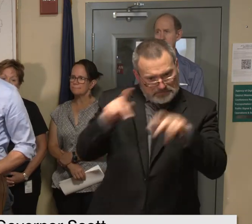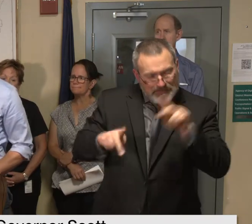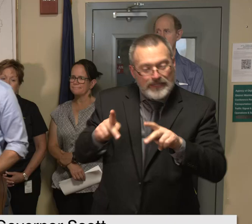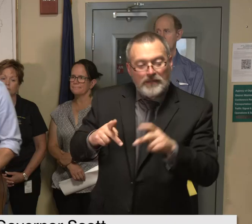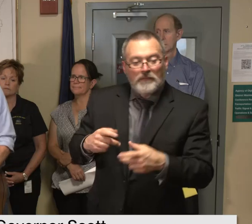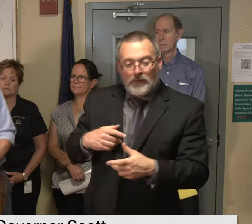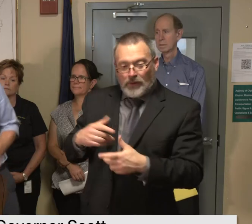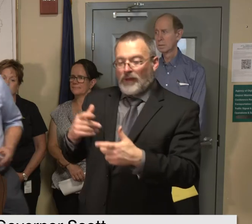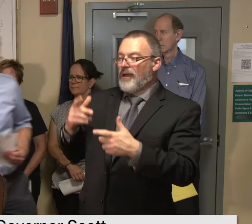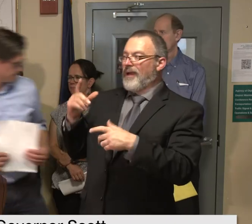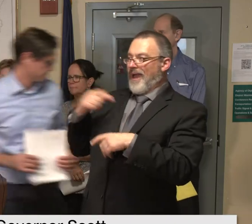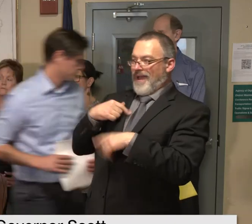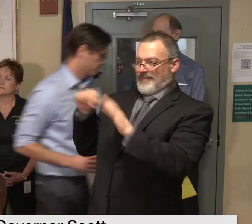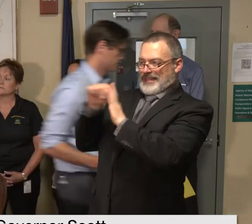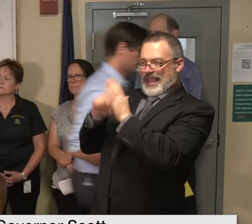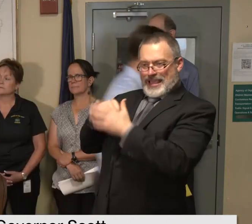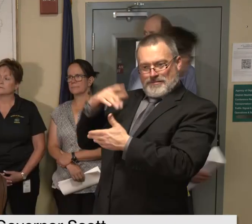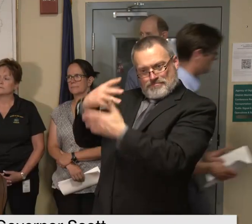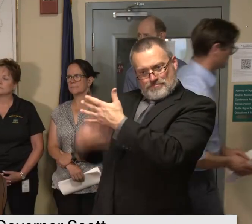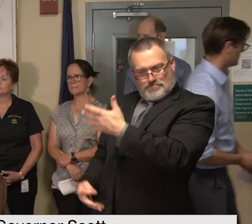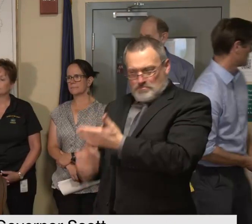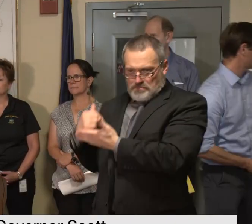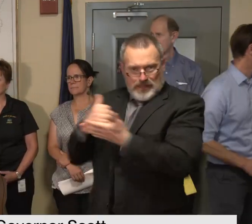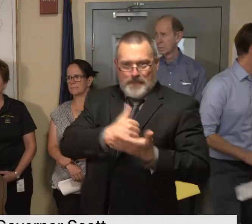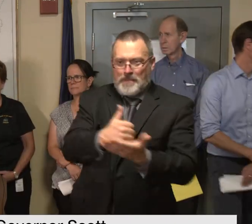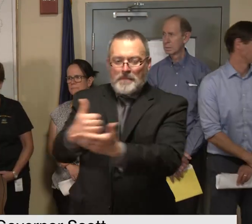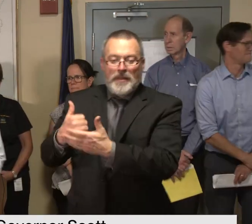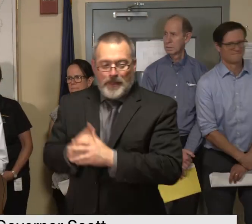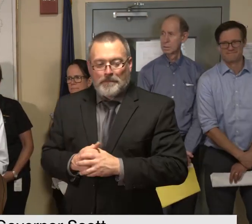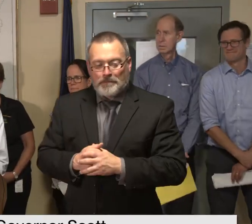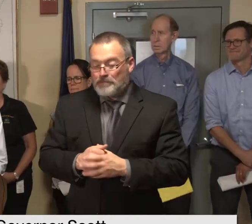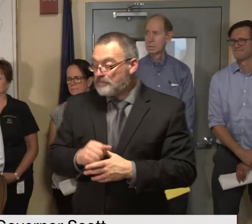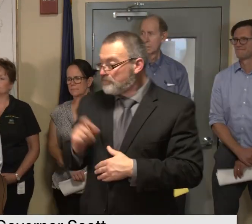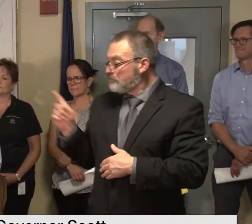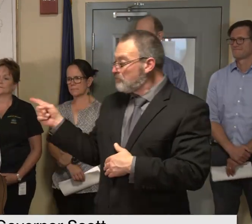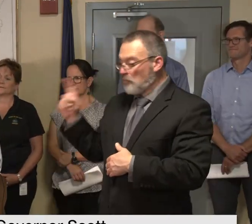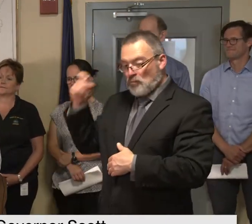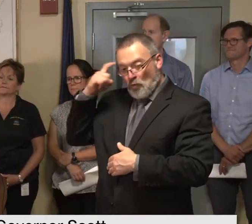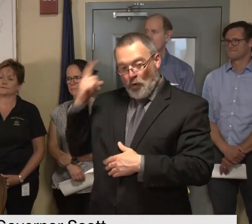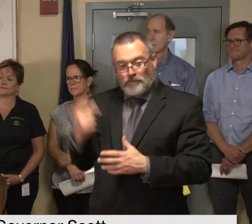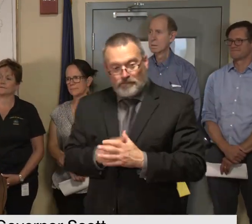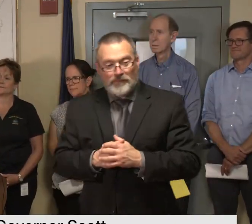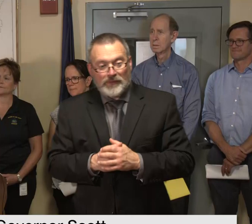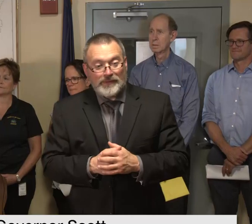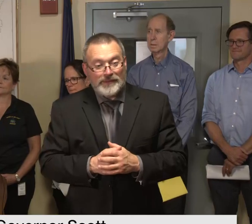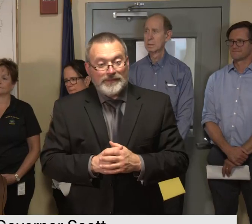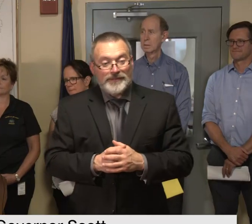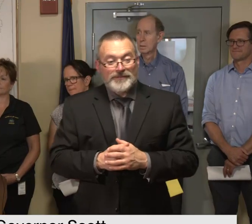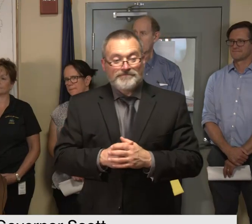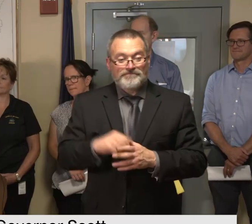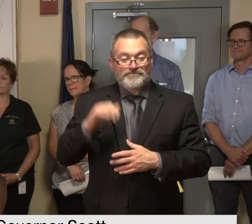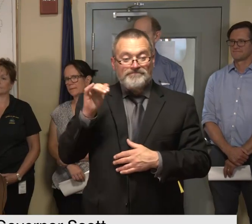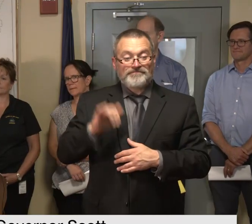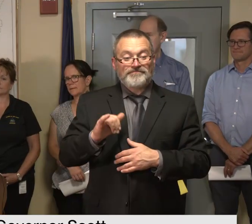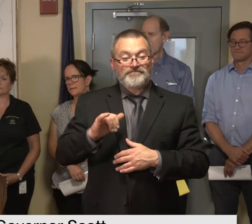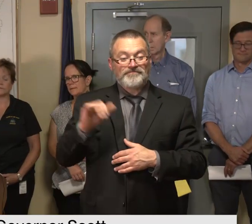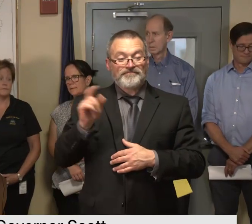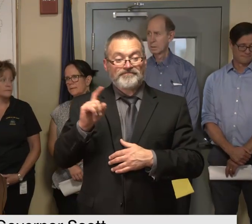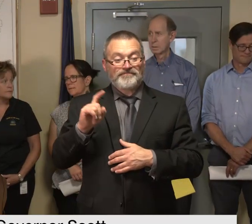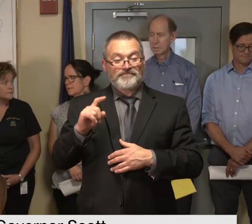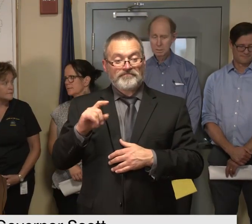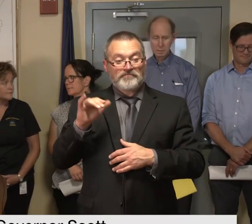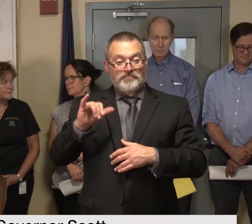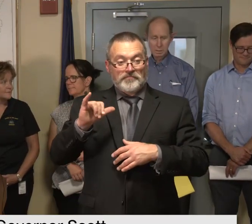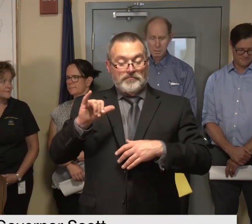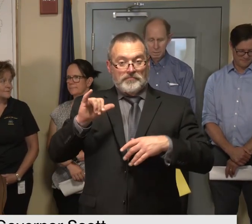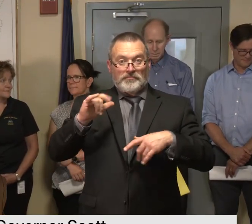online this might be a good time to level set expectations as well with businesses because